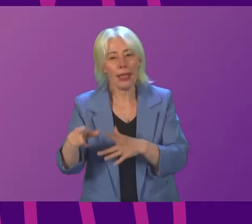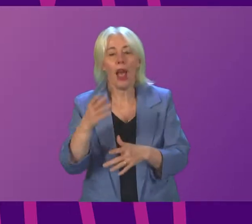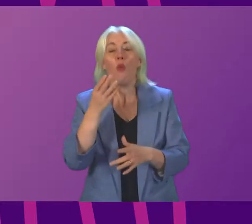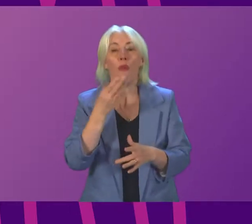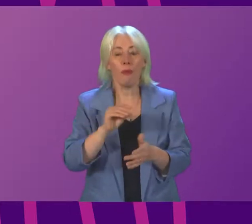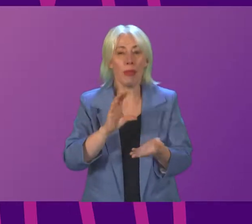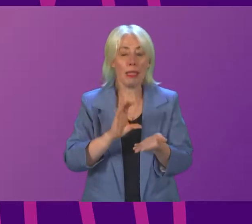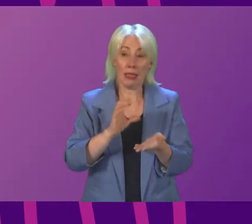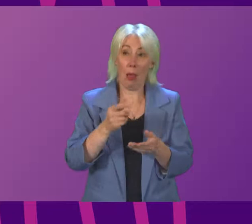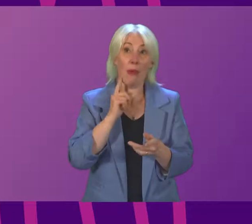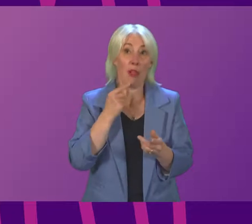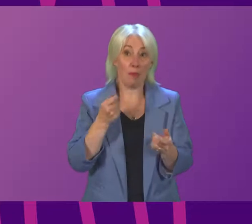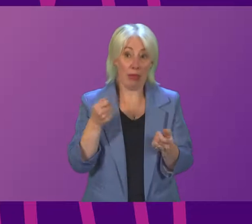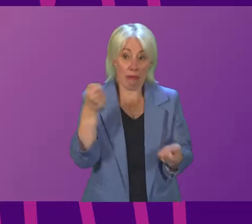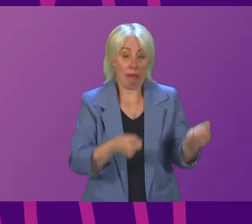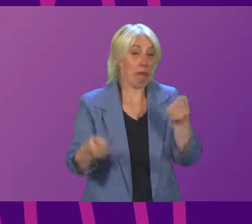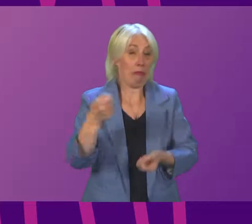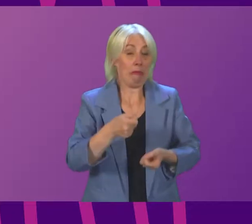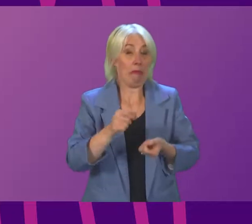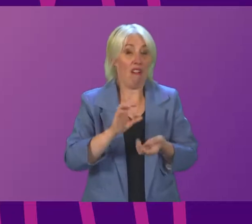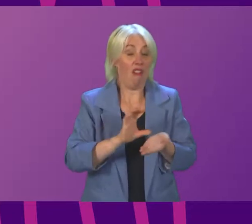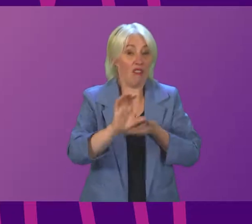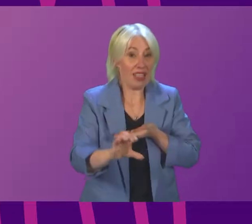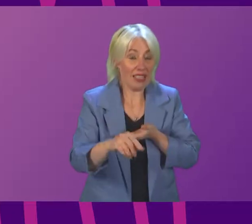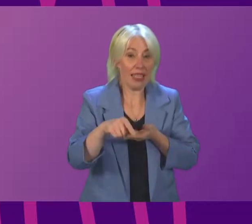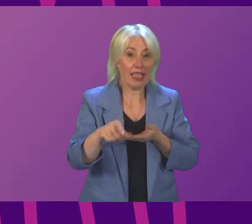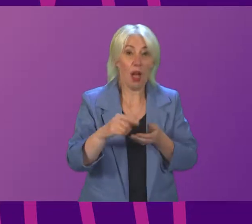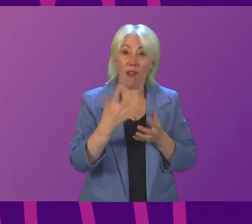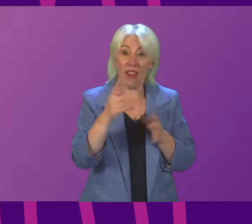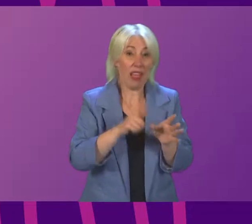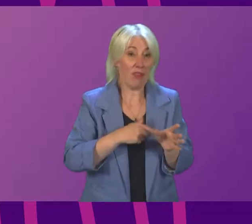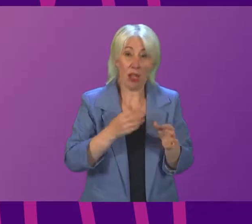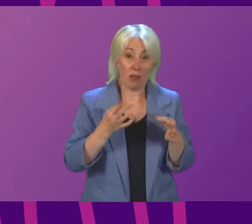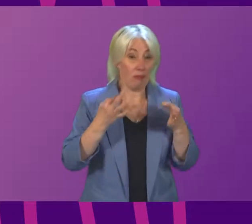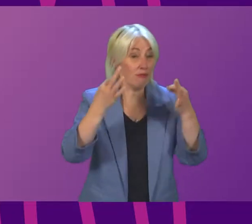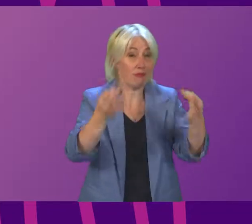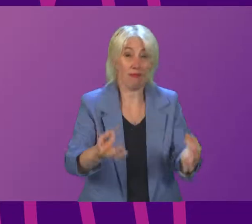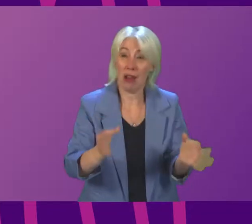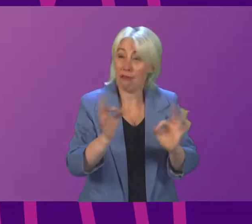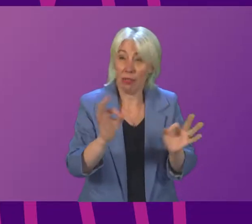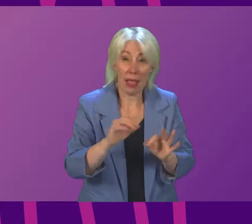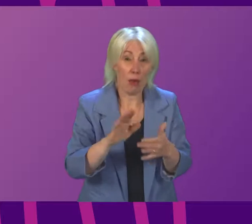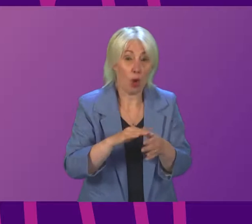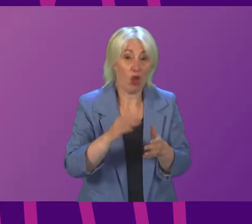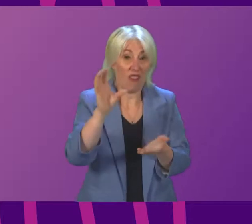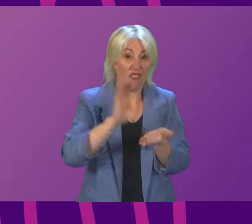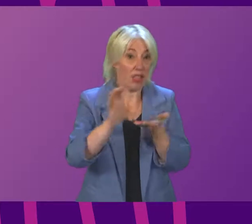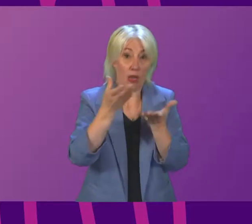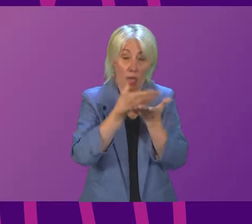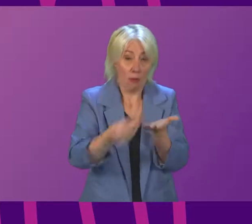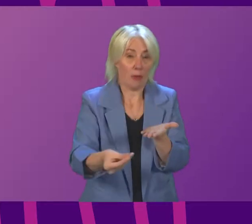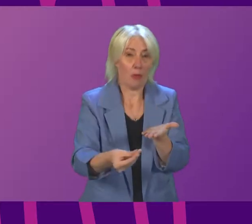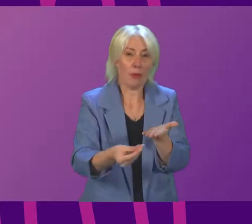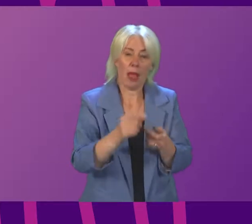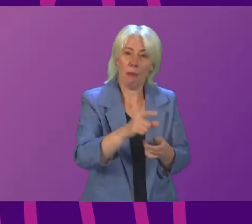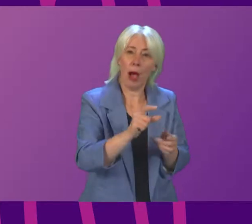is already oversubscribed for the next five years. So in the case of Dumfries, there's no funding available, even although that is a priority scheme. So